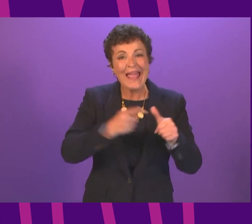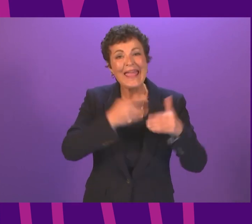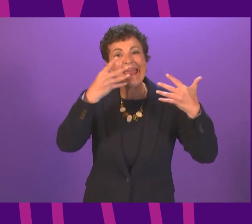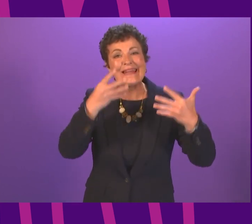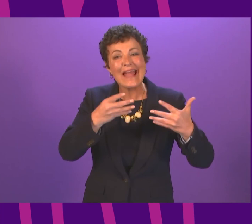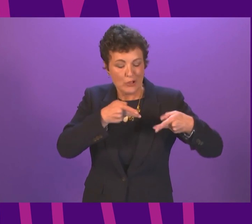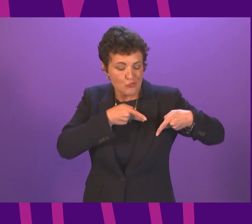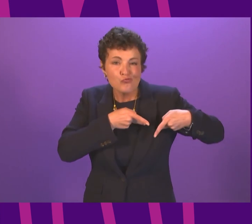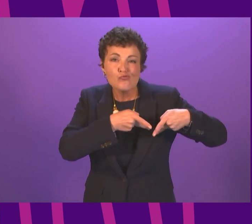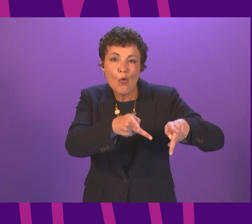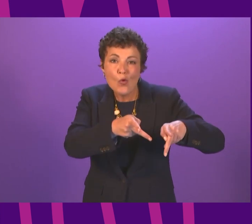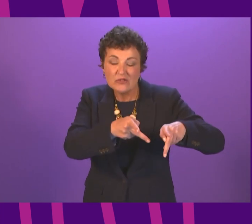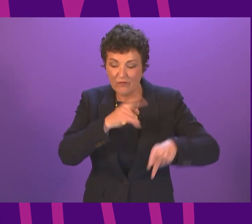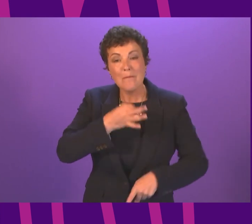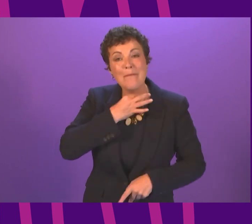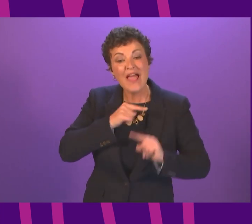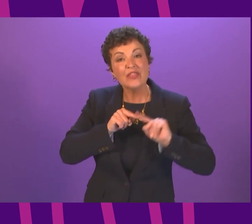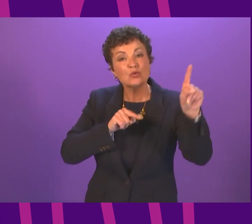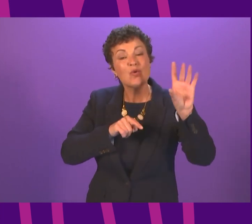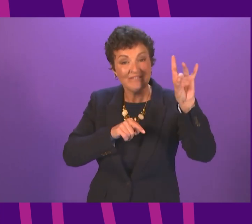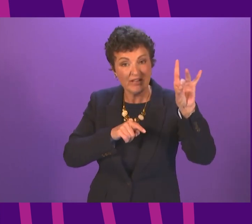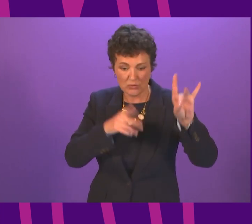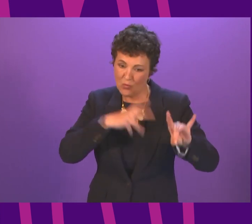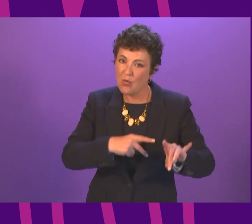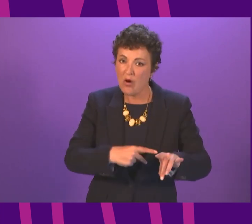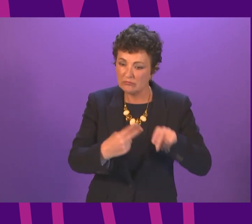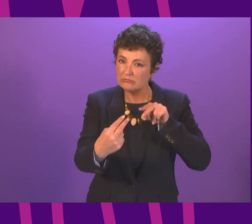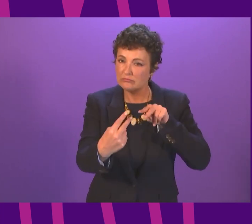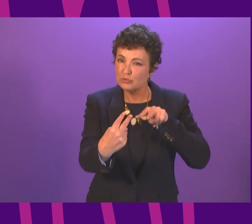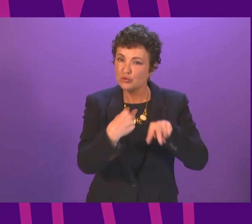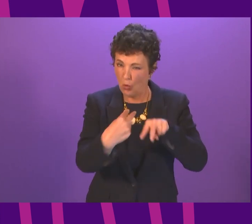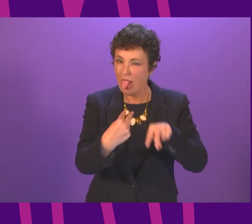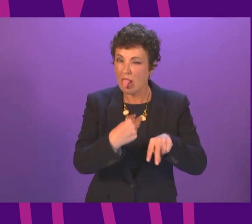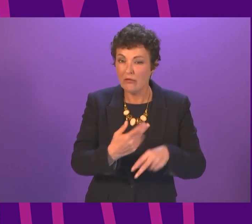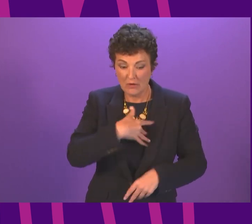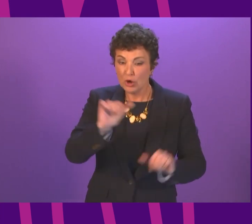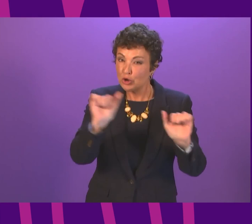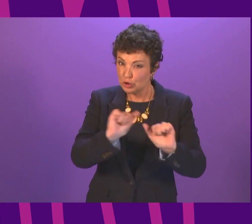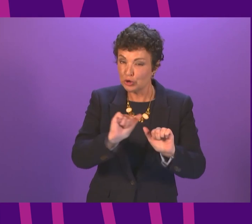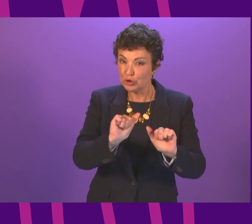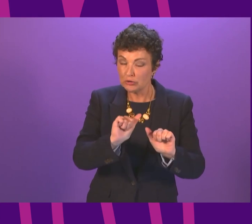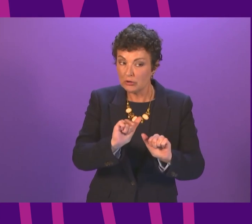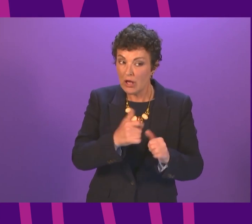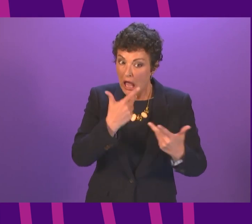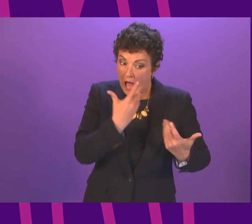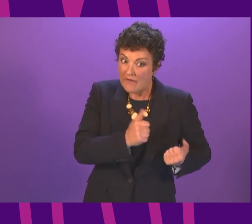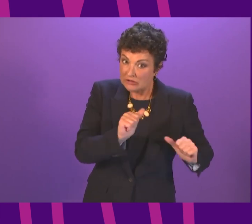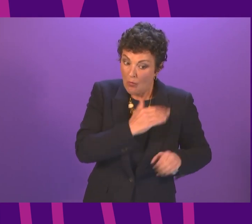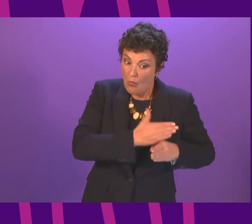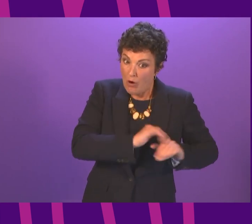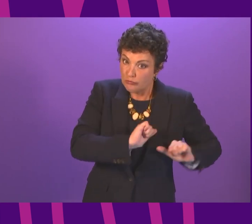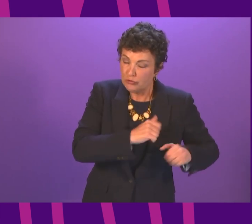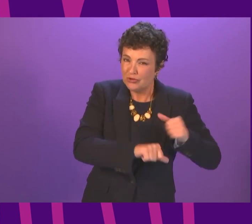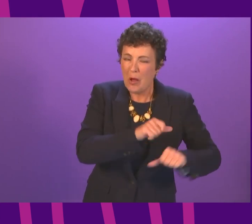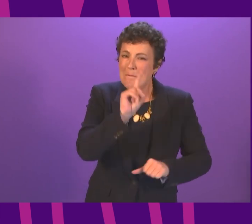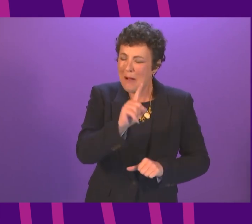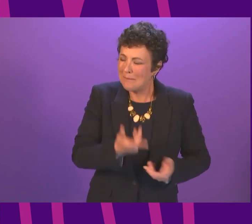carriageway between Perth and Inverness, and it is good to see works progressing on one stretch at the moment. However, concerns have already been raised